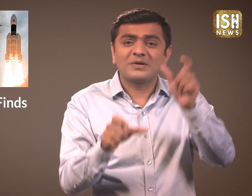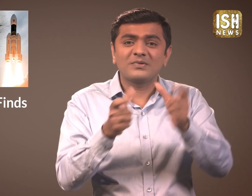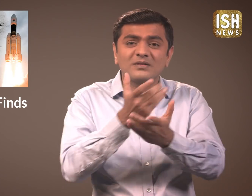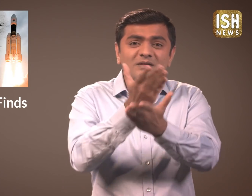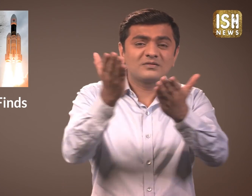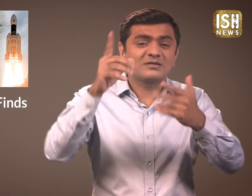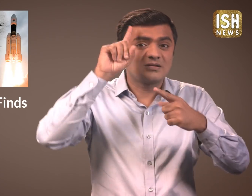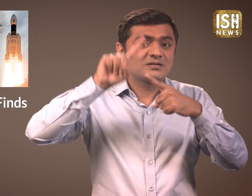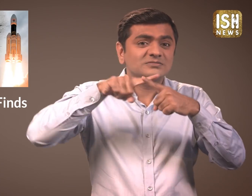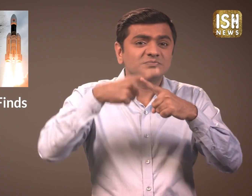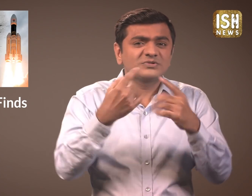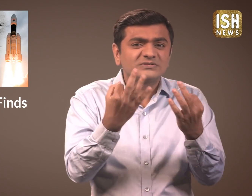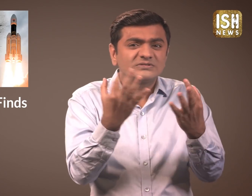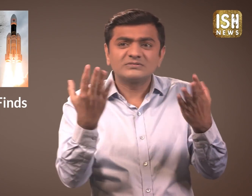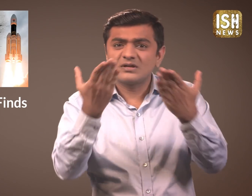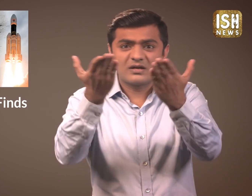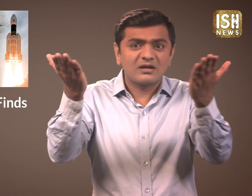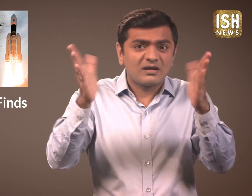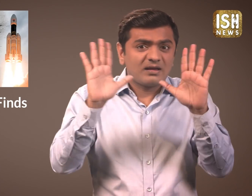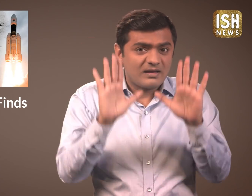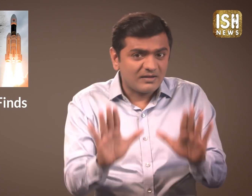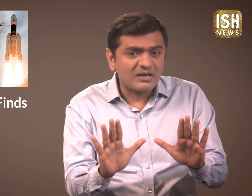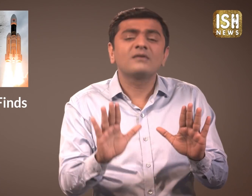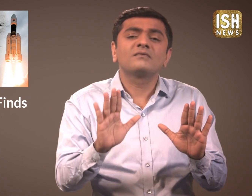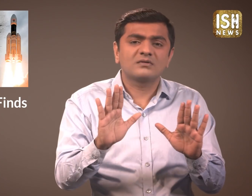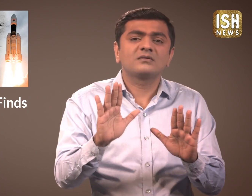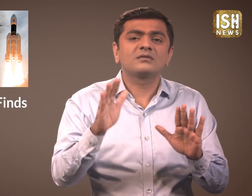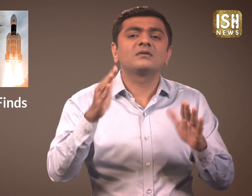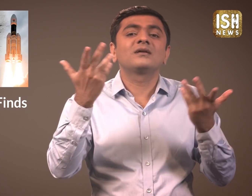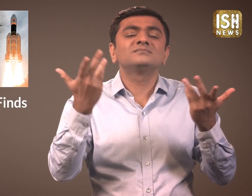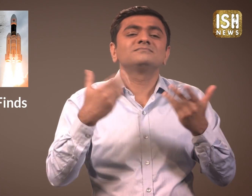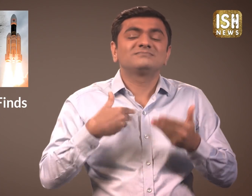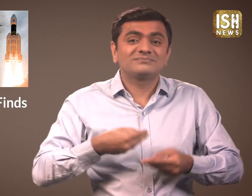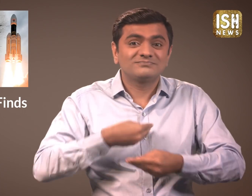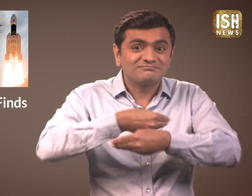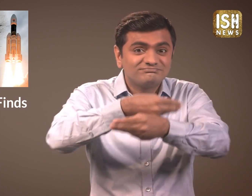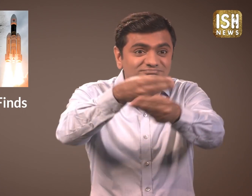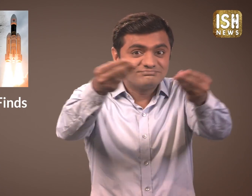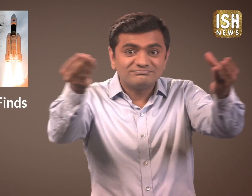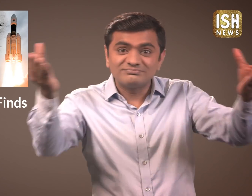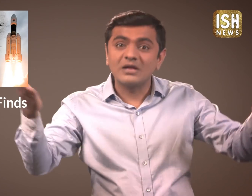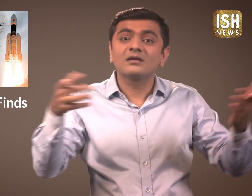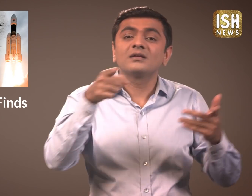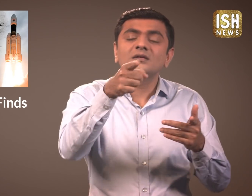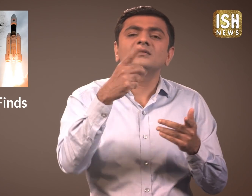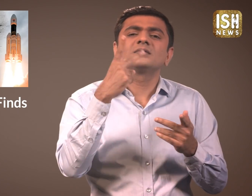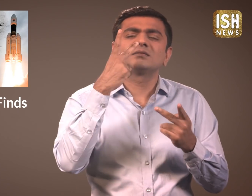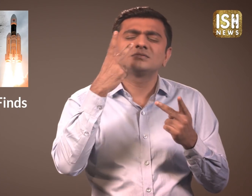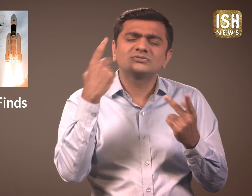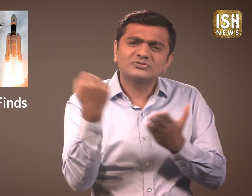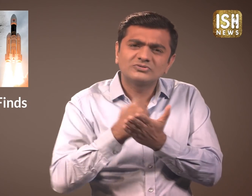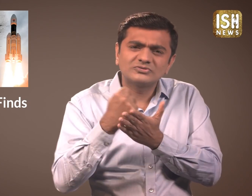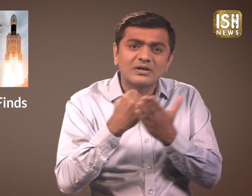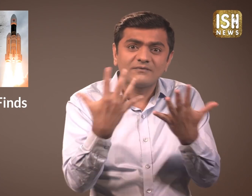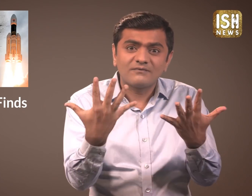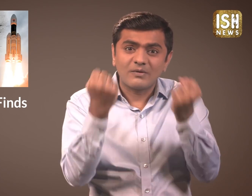NASA released these images and requested experts to help find the Lander.